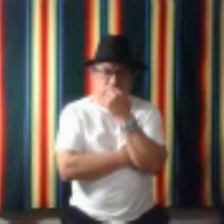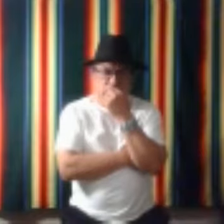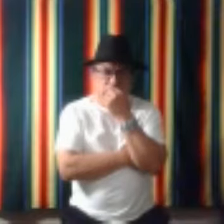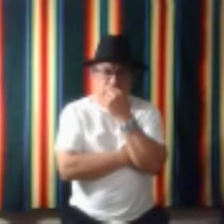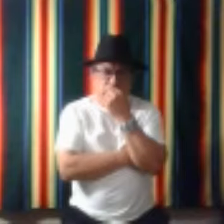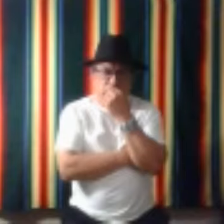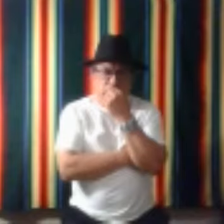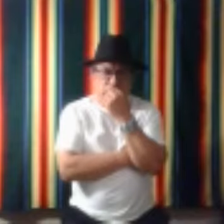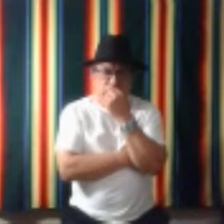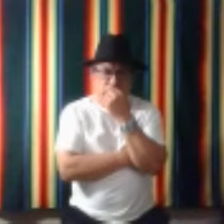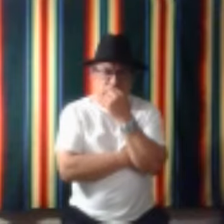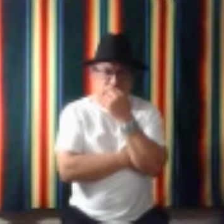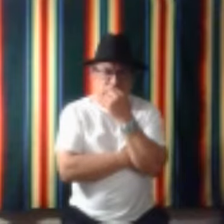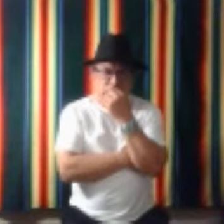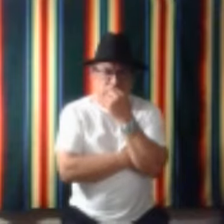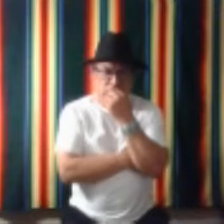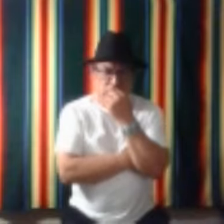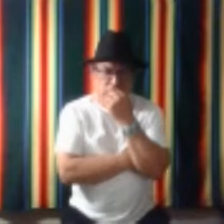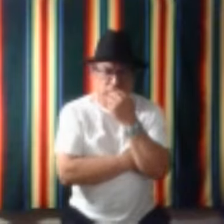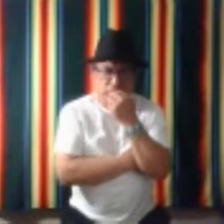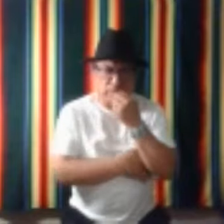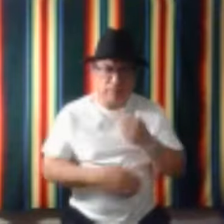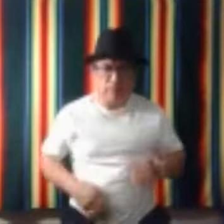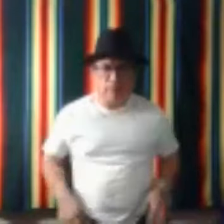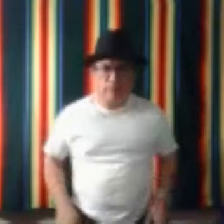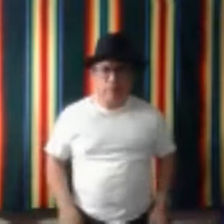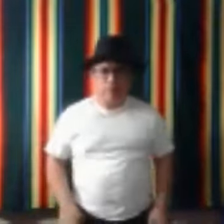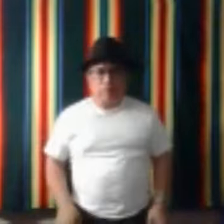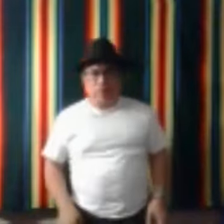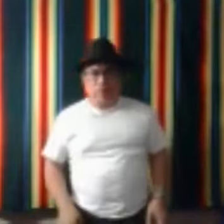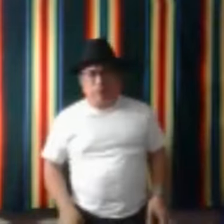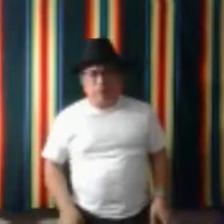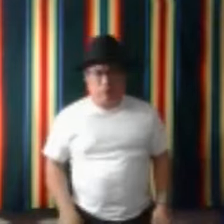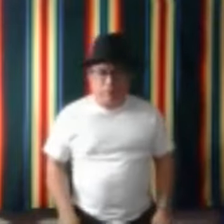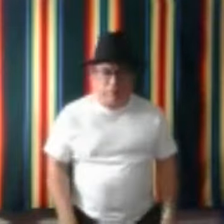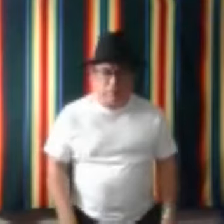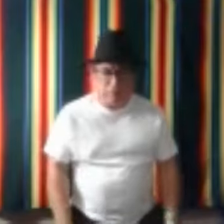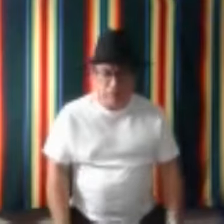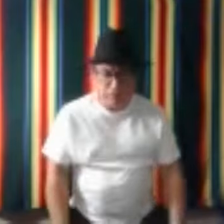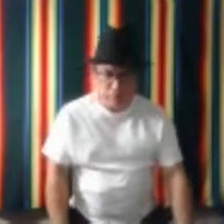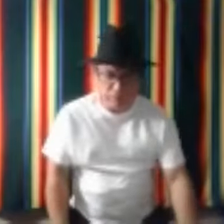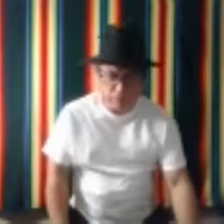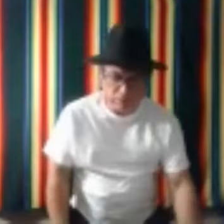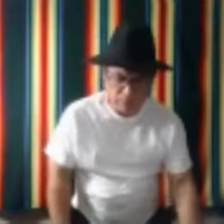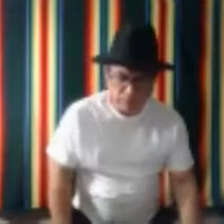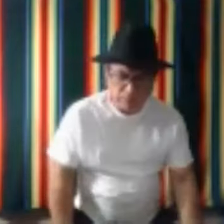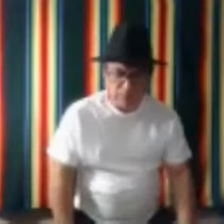avoiding, like, I, like I was listening earlier, like if you're avoiding like two snakes, you know, is there a certain